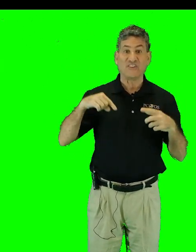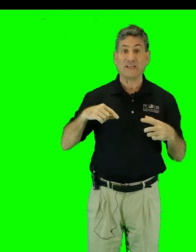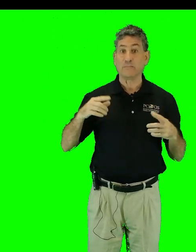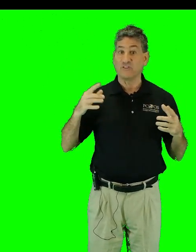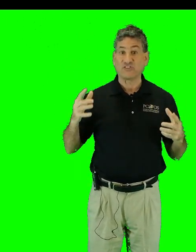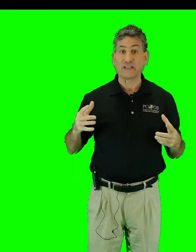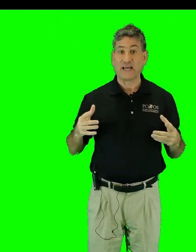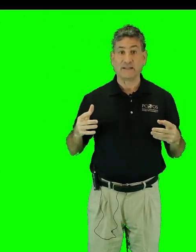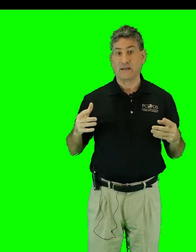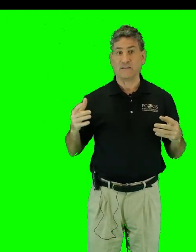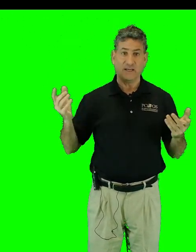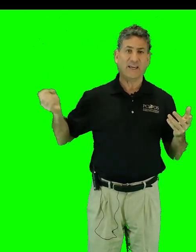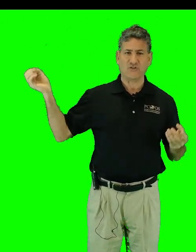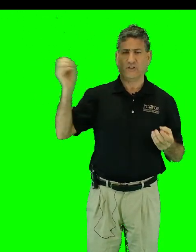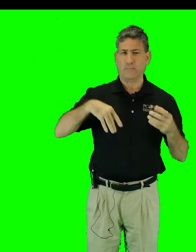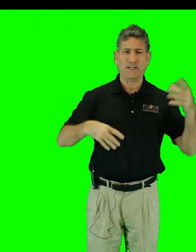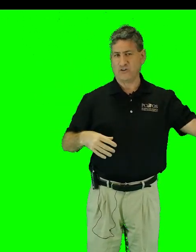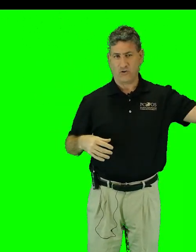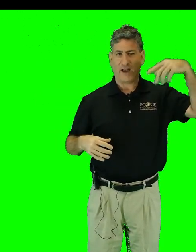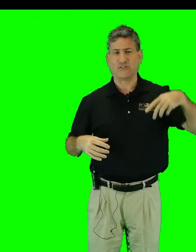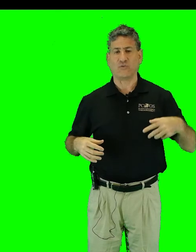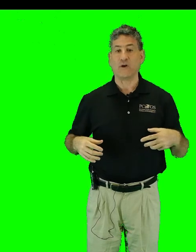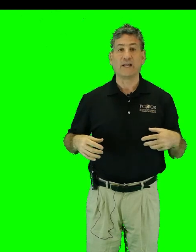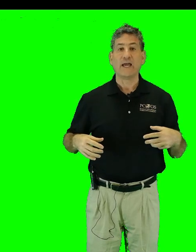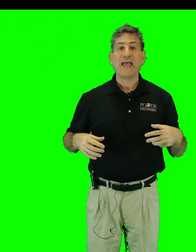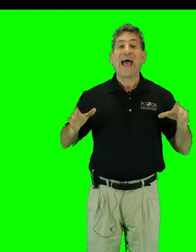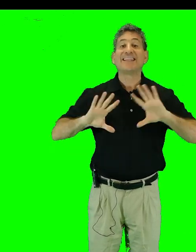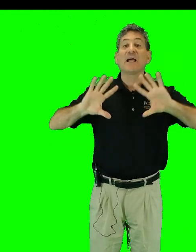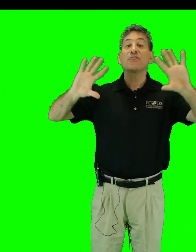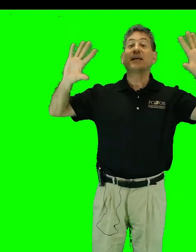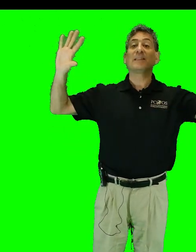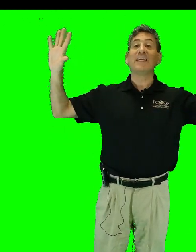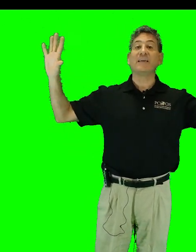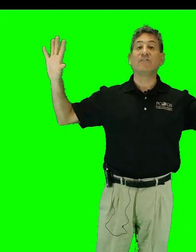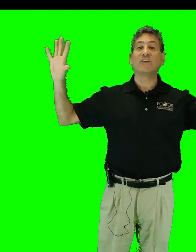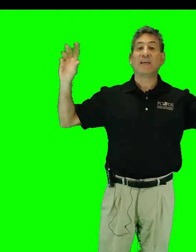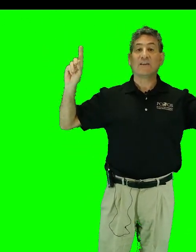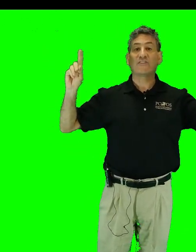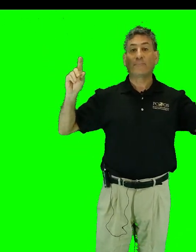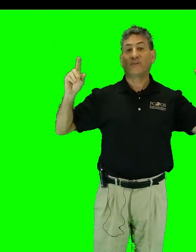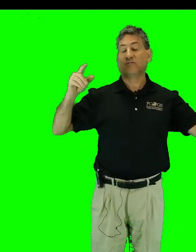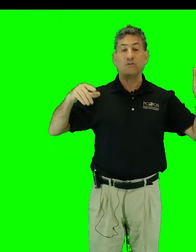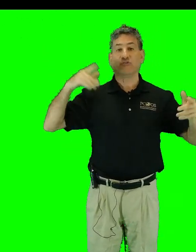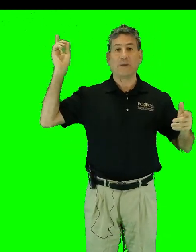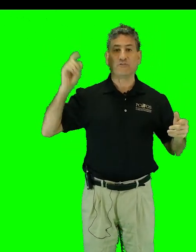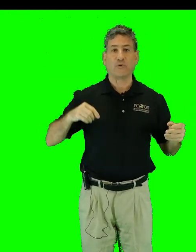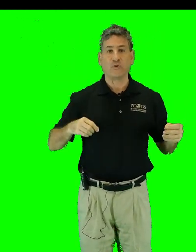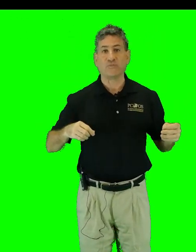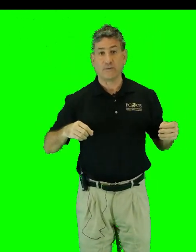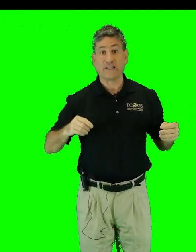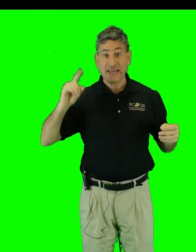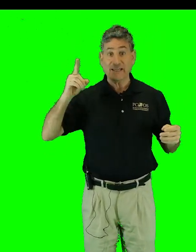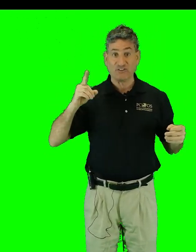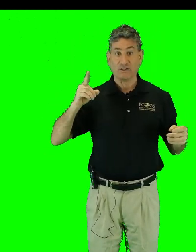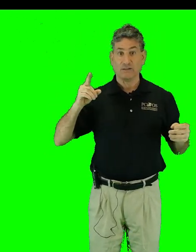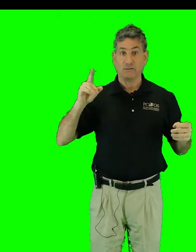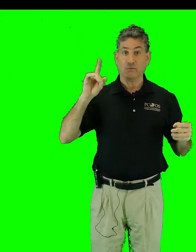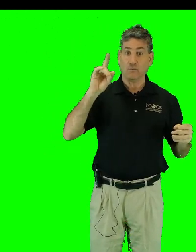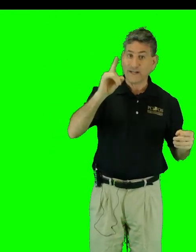in but sunlight and the occasional meteor or asteroid, and nothing leaves except a few space probes and heat, when